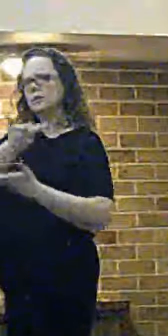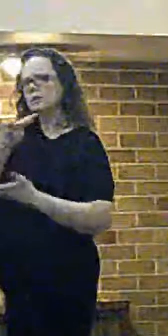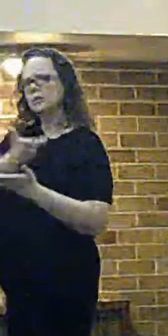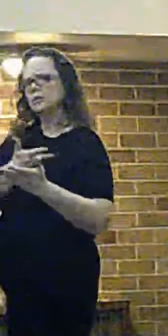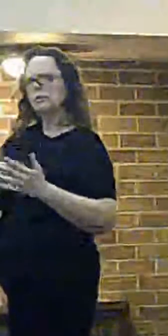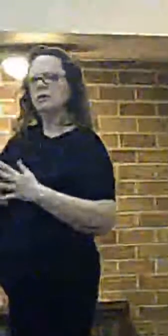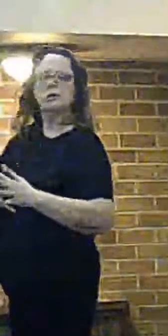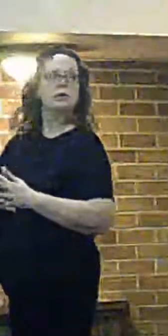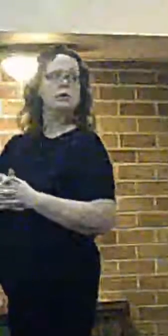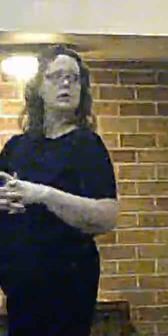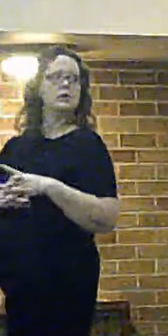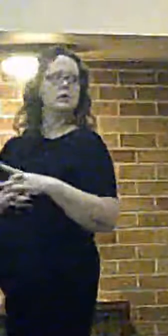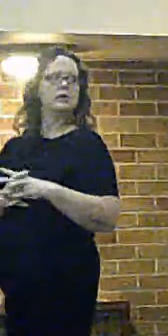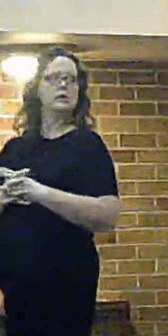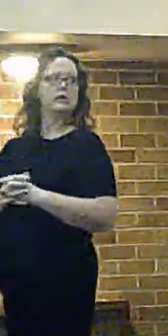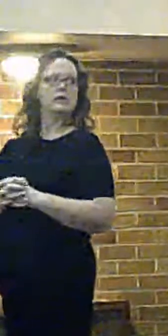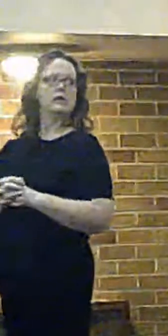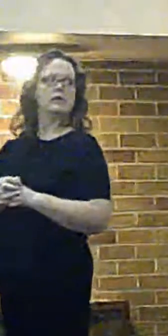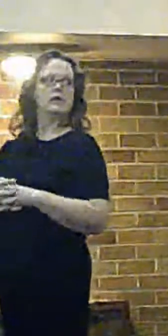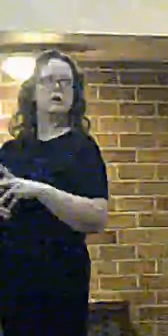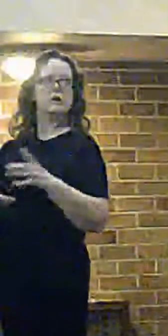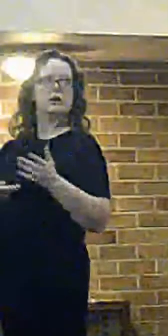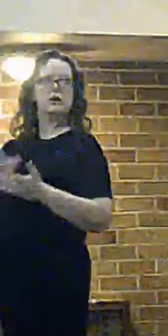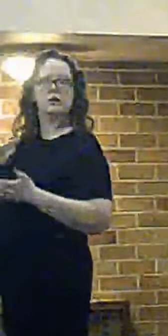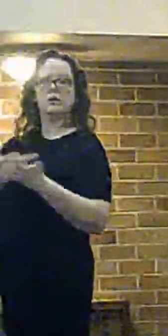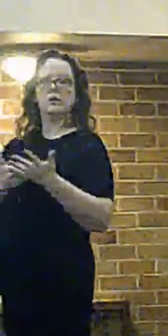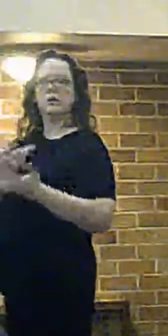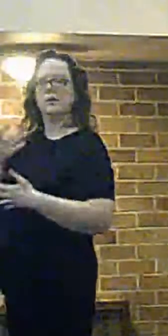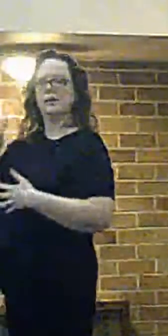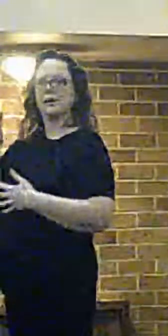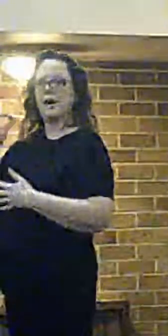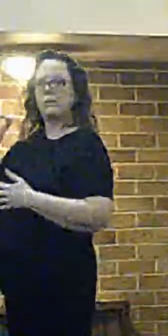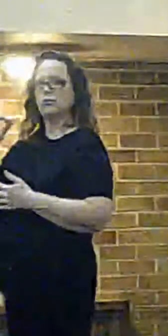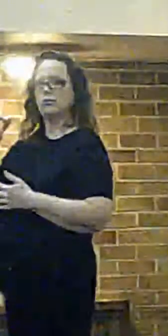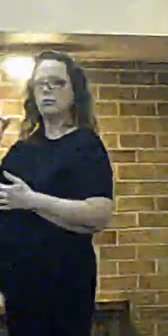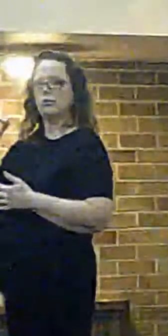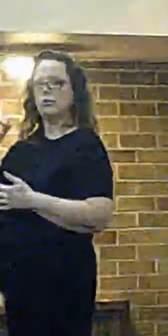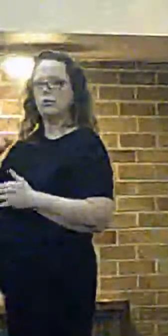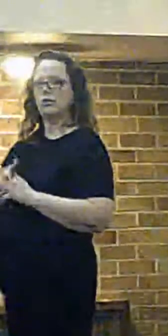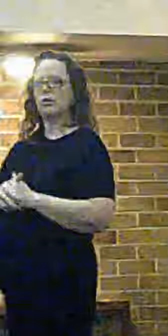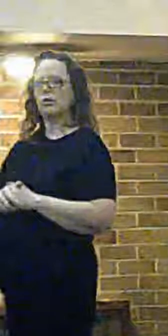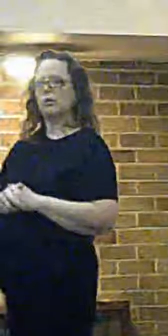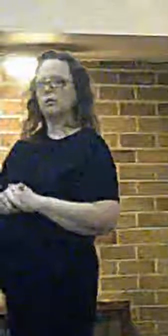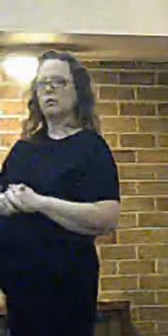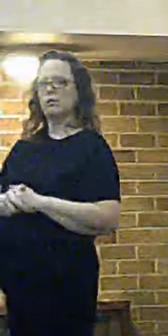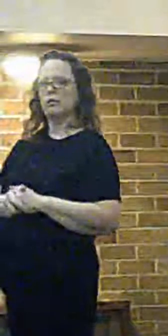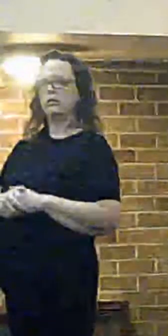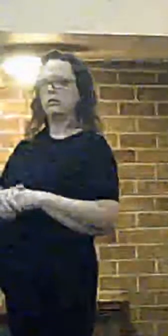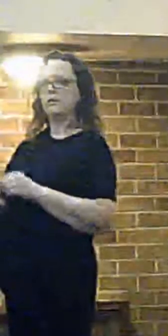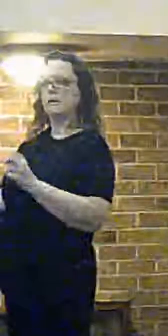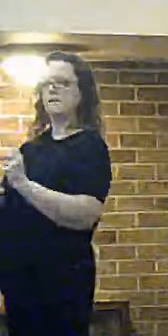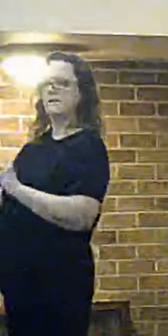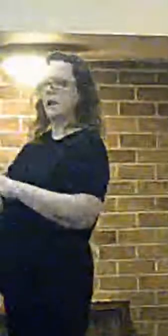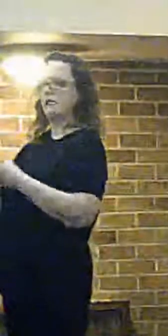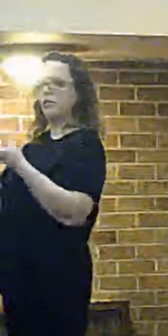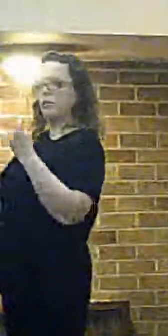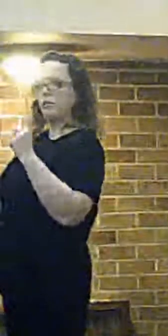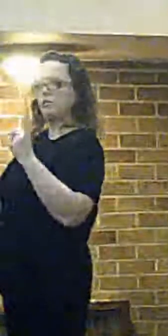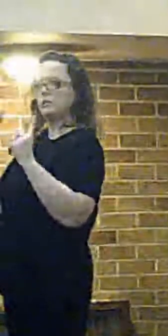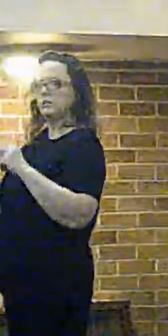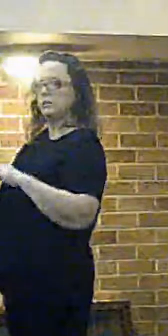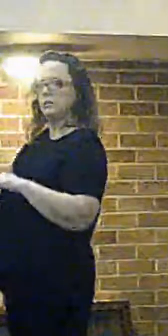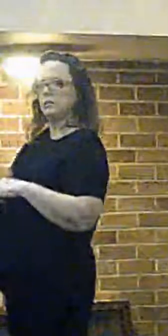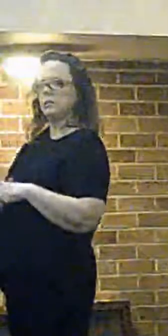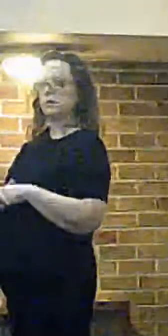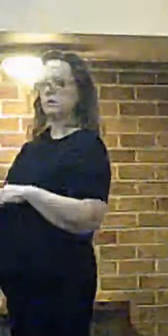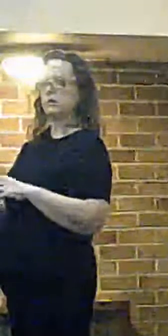Is it? You talked to someone in the County Council there? No, no, no, no, no. The Fire Authority? No, I spoke to that senior